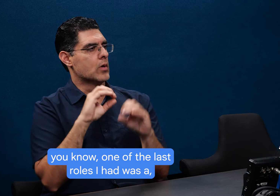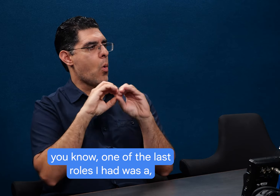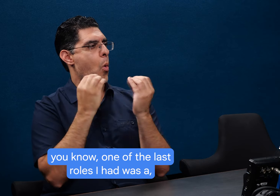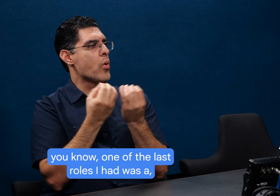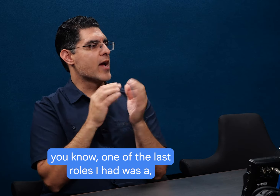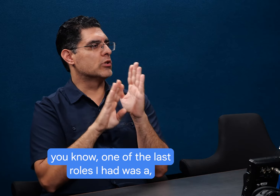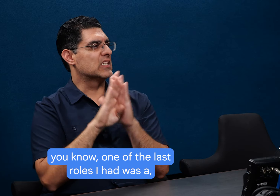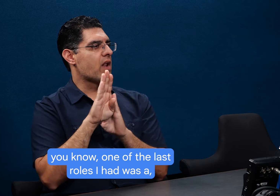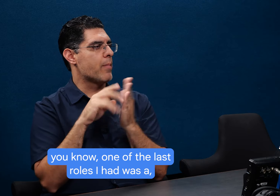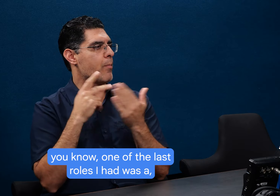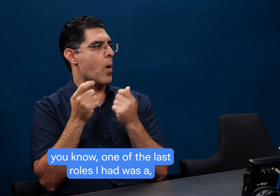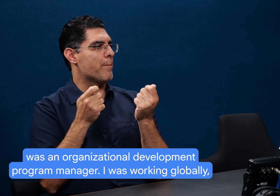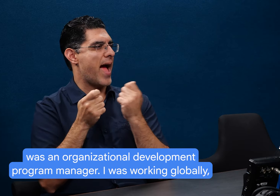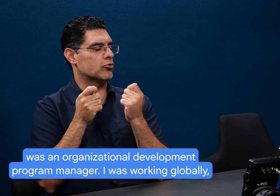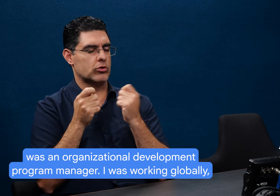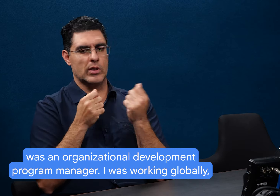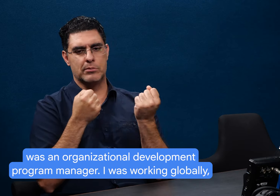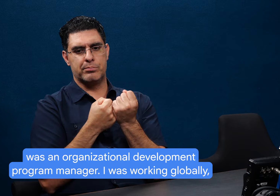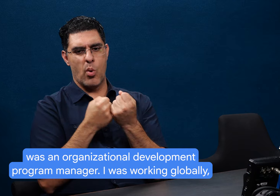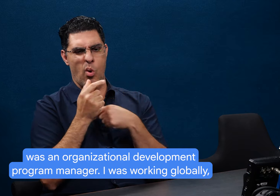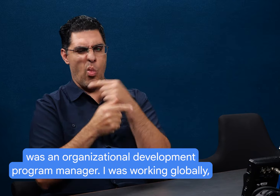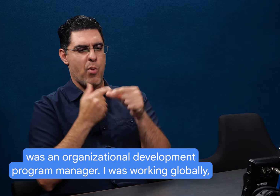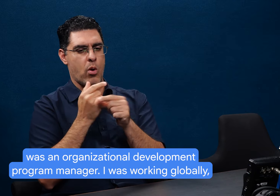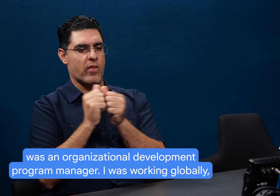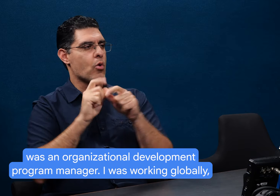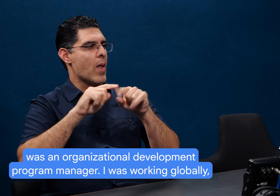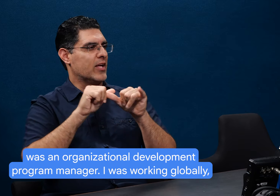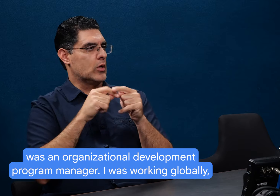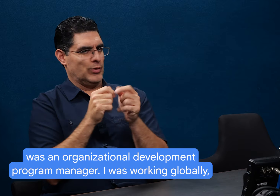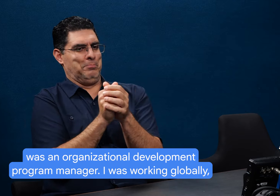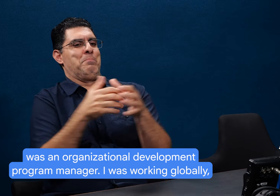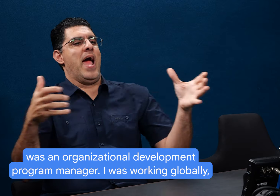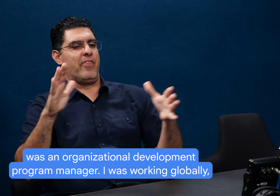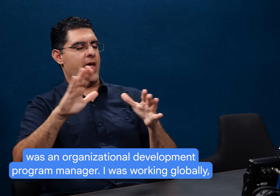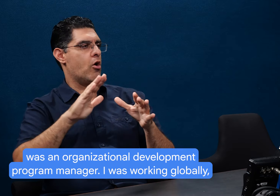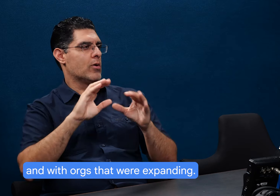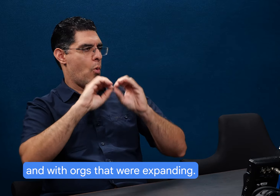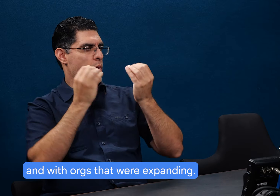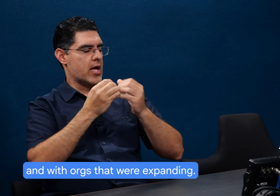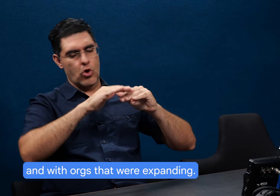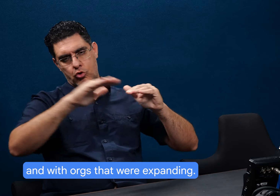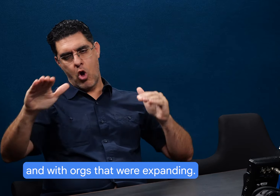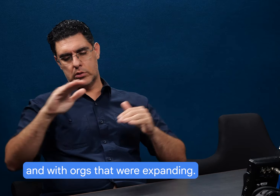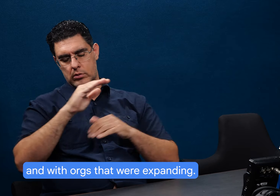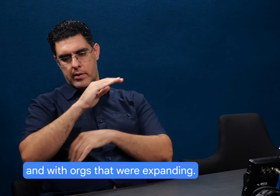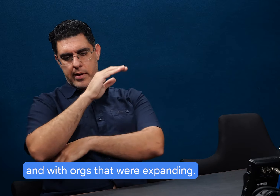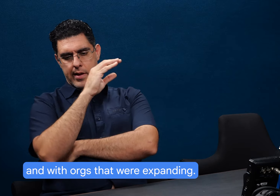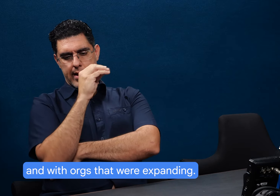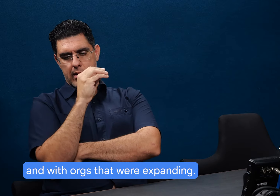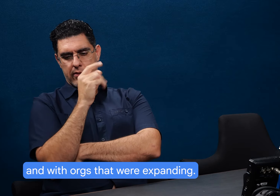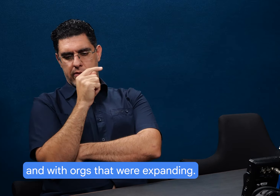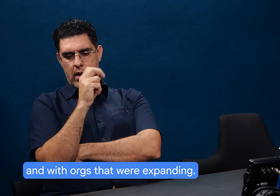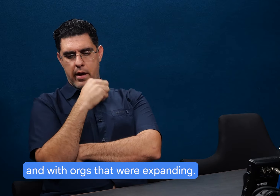I had, uh, was, uh, was an organizational development program manager. was working globally, globally and, uh, with, with